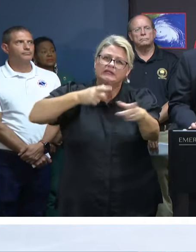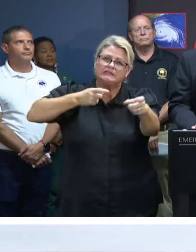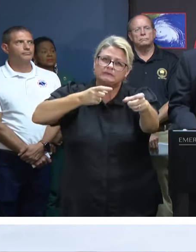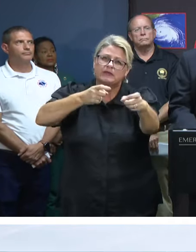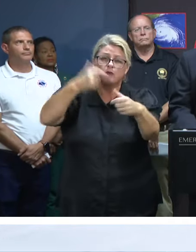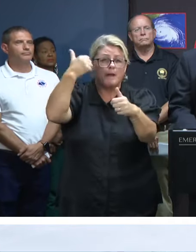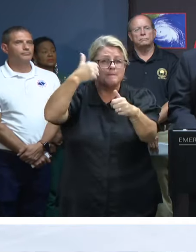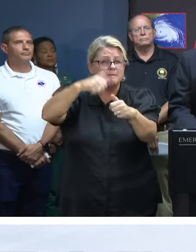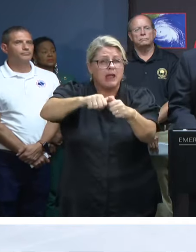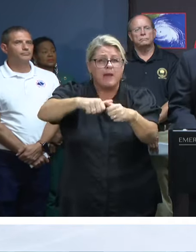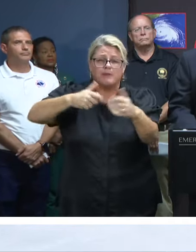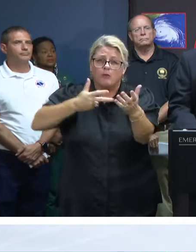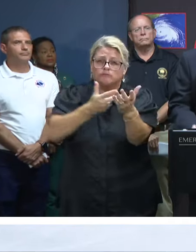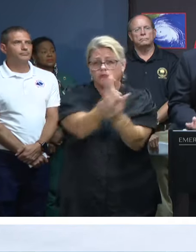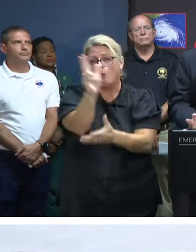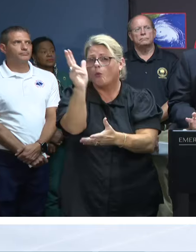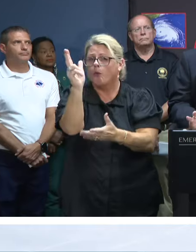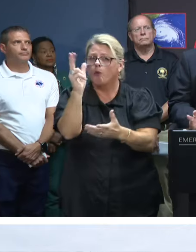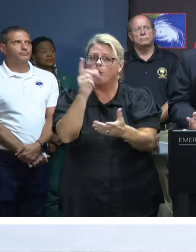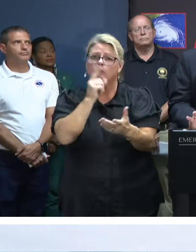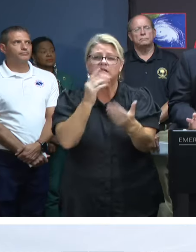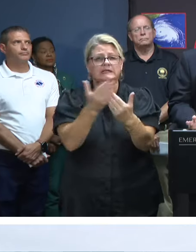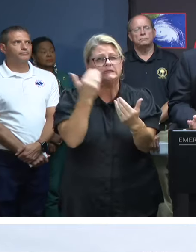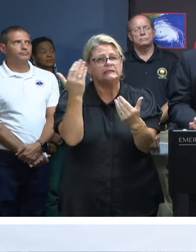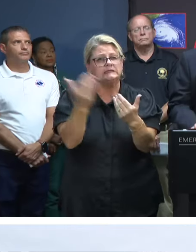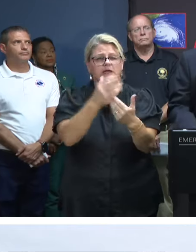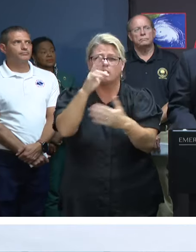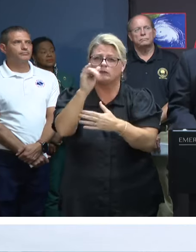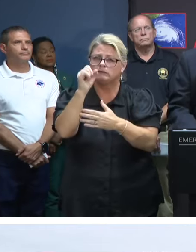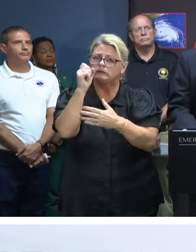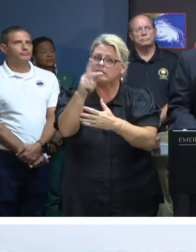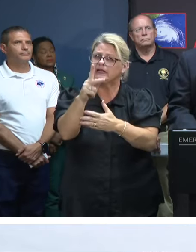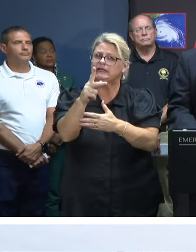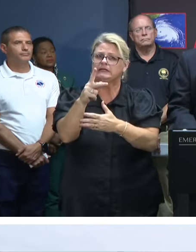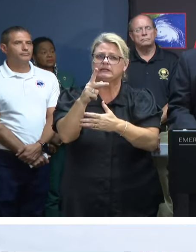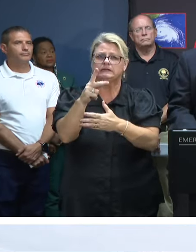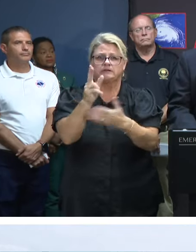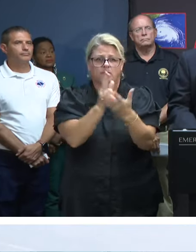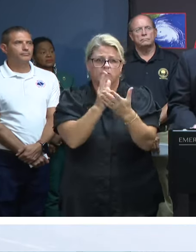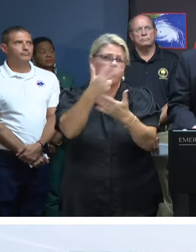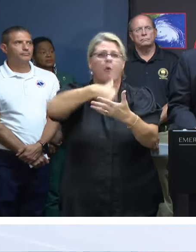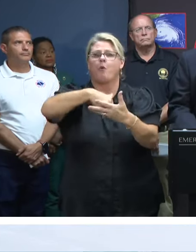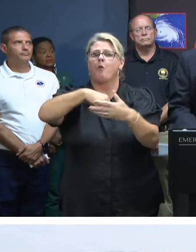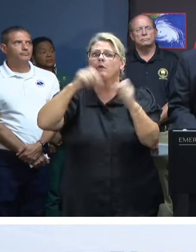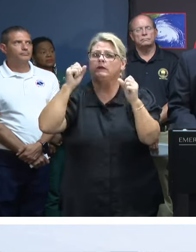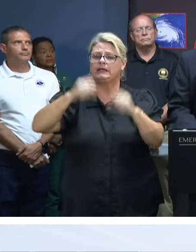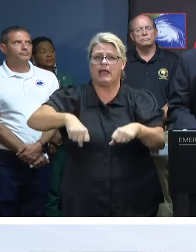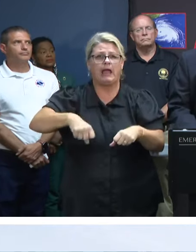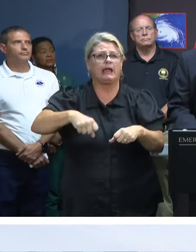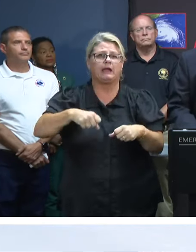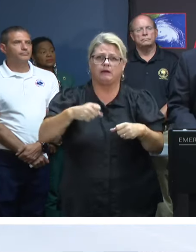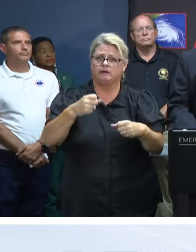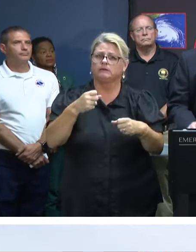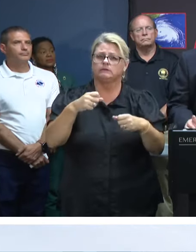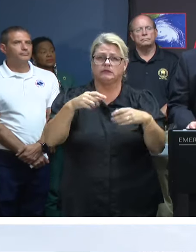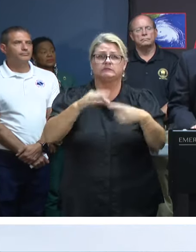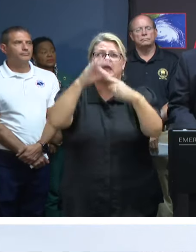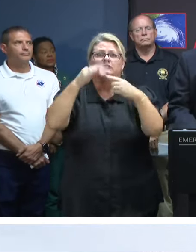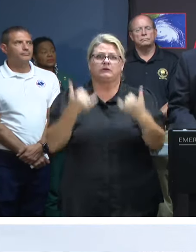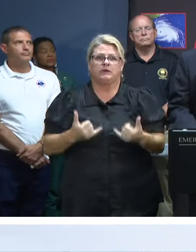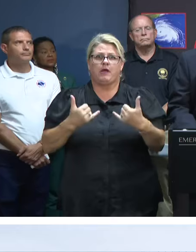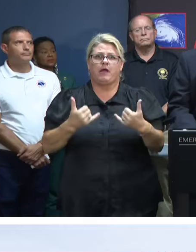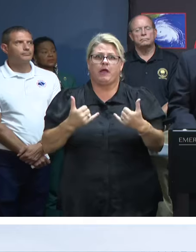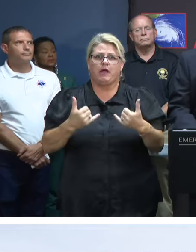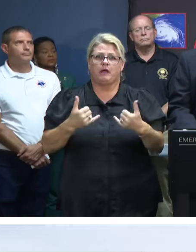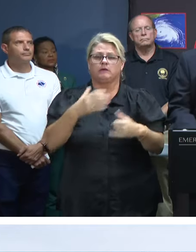hydroplaning is always a real risk during any rain event, but especially during this type of rain event. And as Secretary